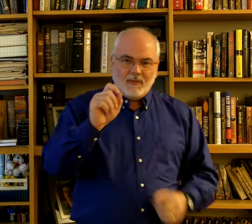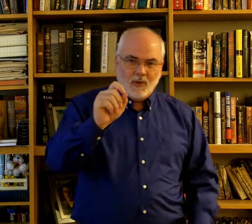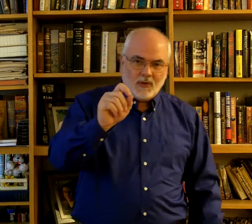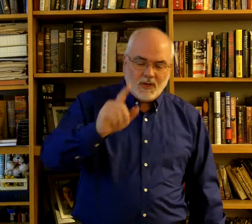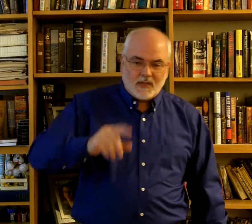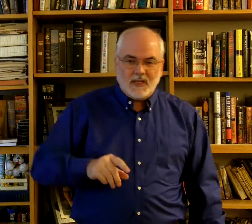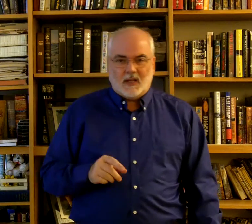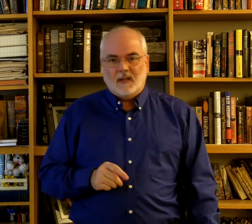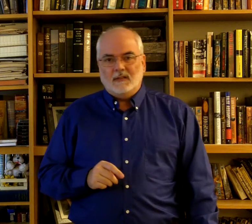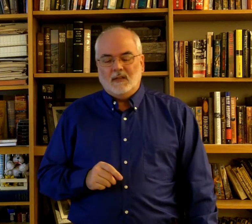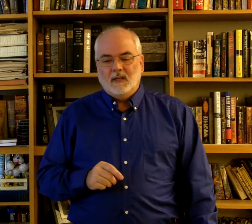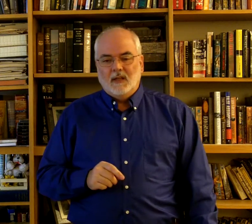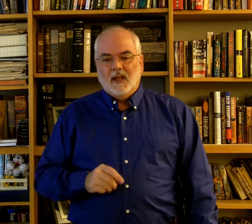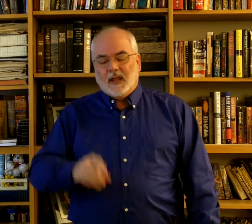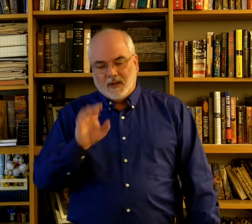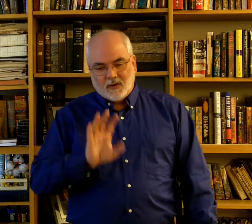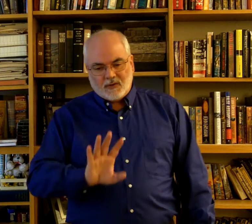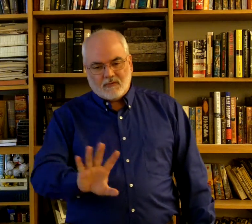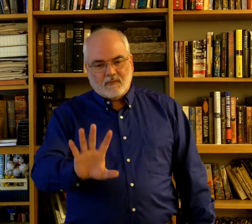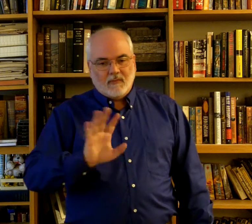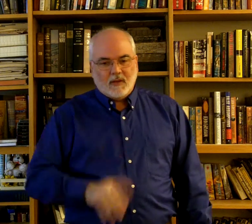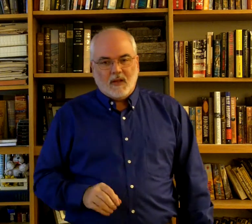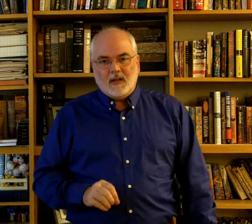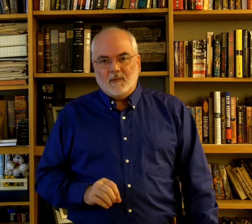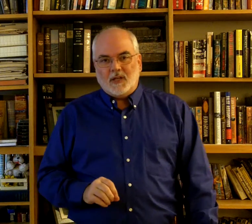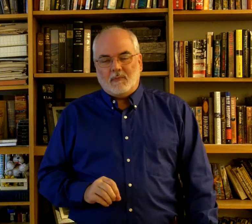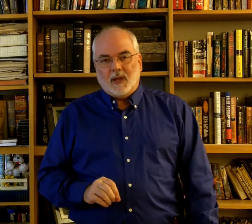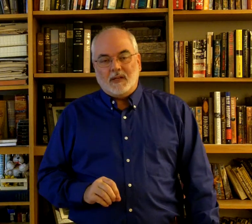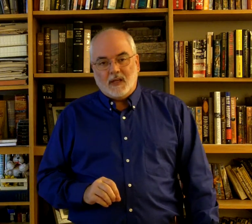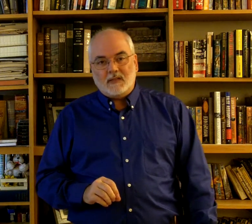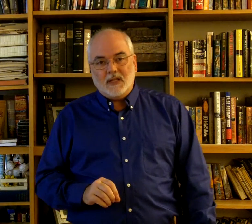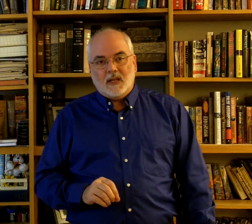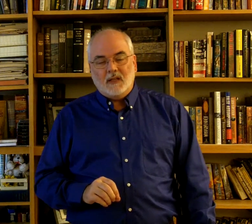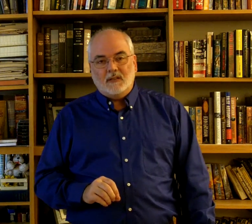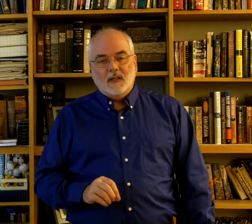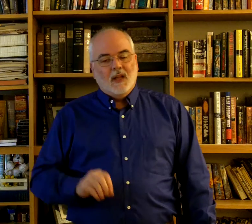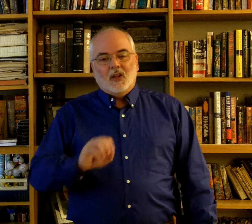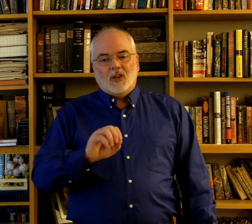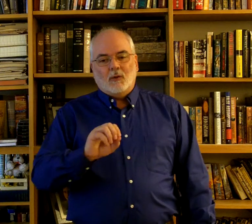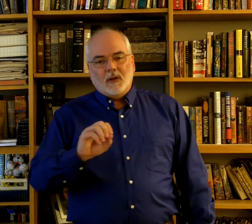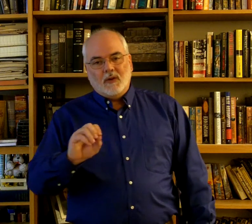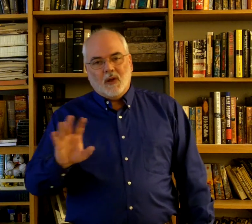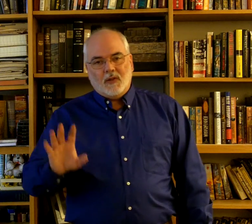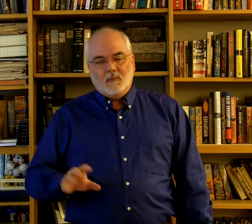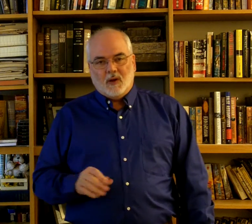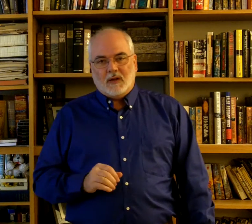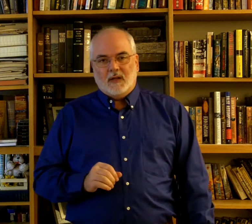you teach C signs, and your kid comes up and does C signs, there will be nothing marked down.